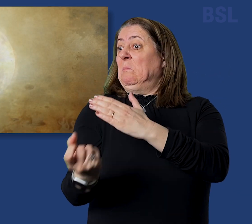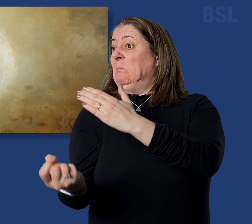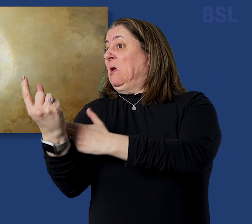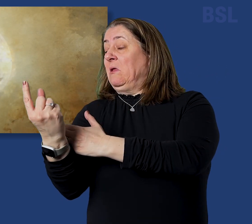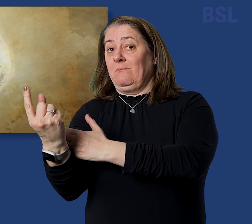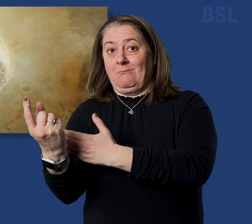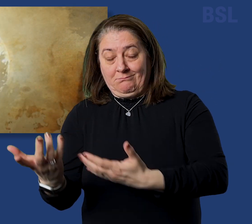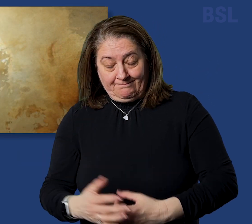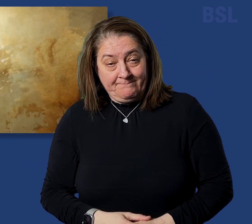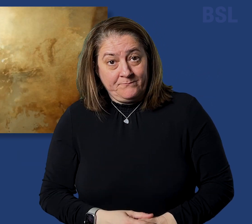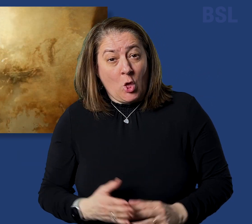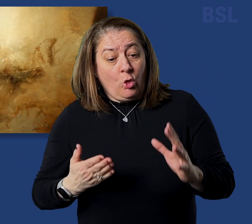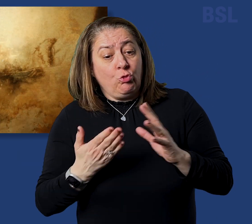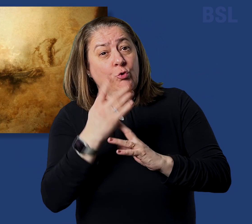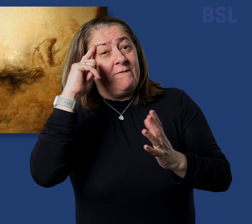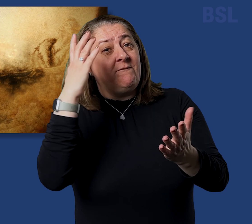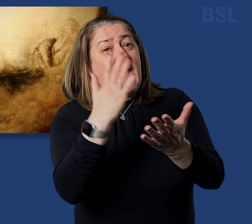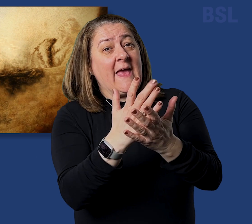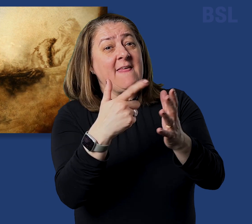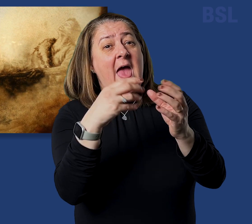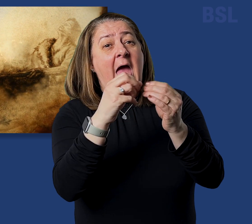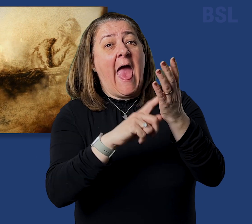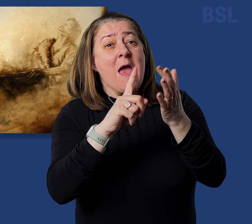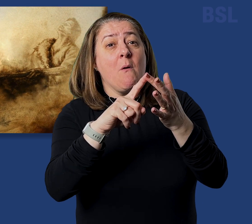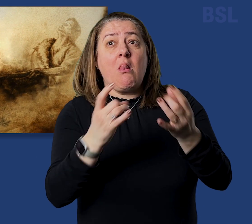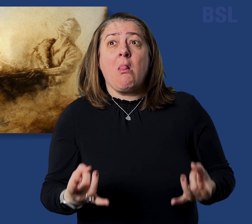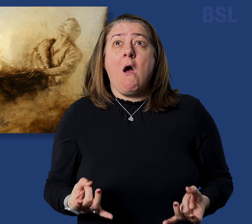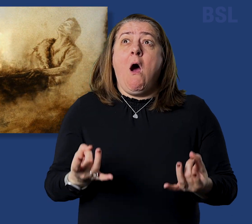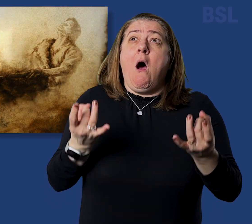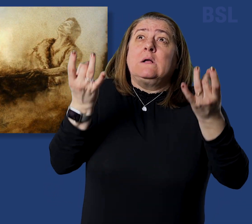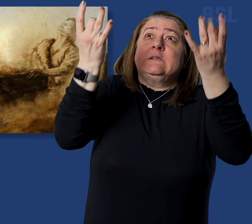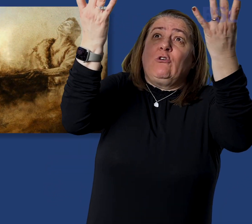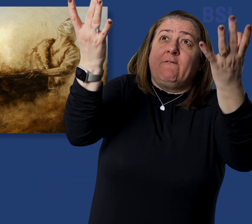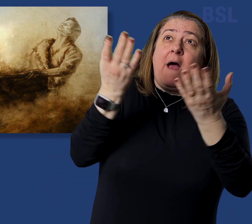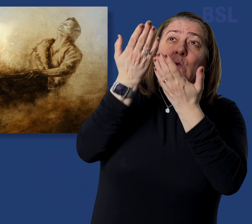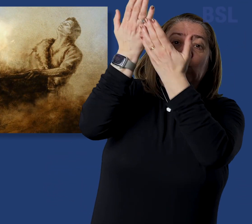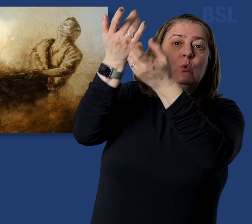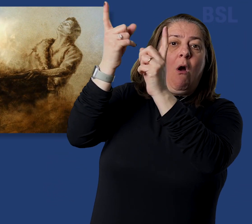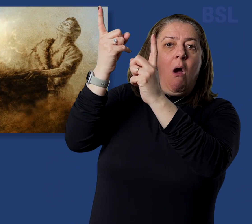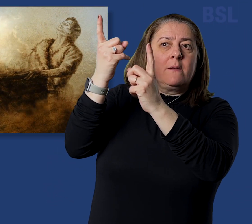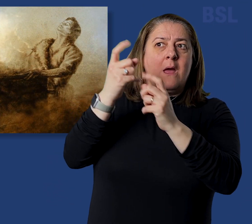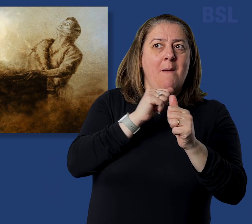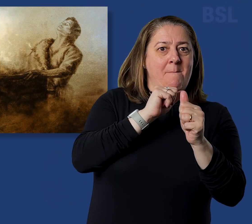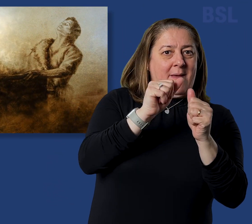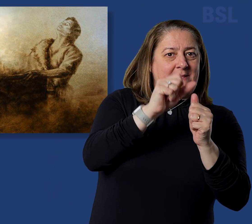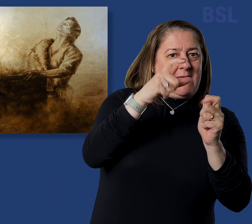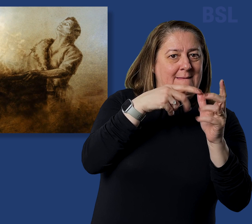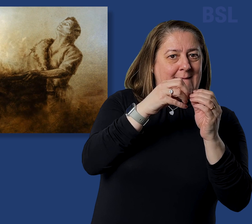By faith, Abel offered unto God a more excellent sacrifice than Cain, by